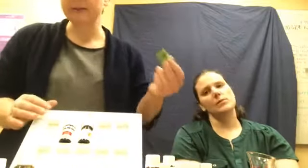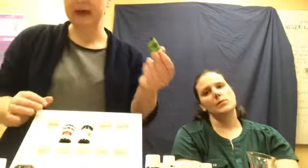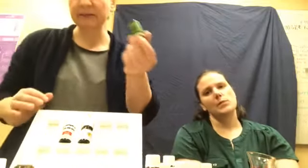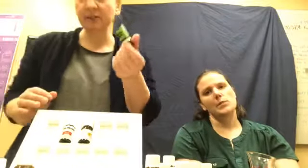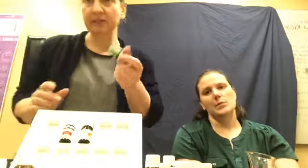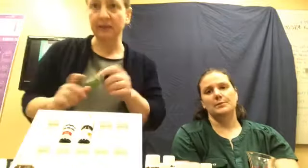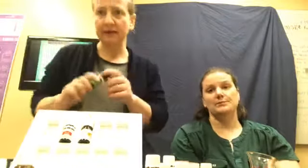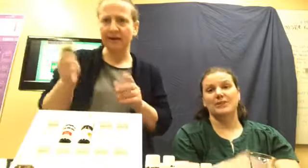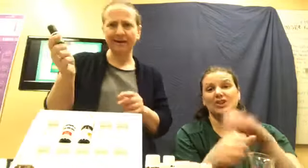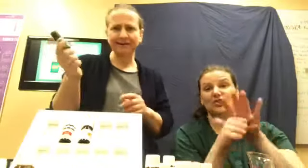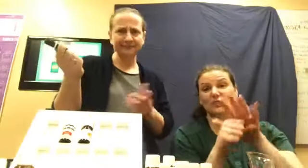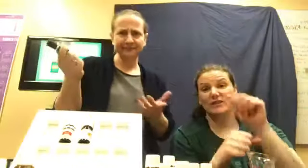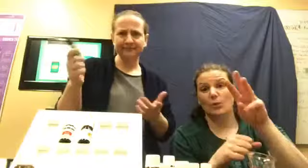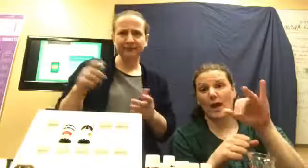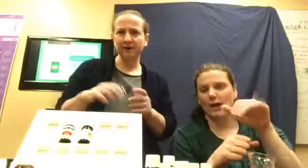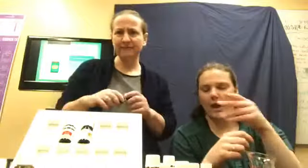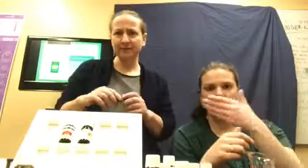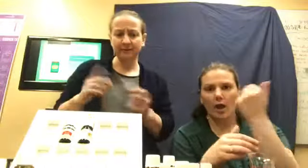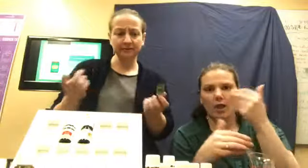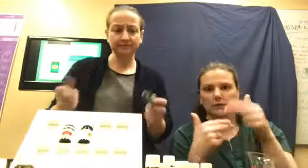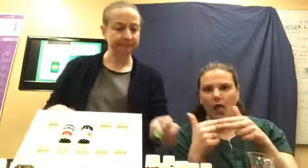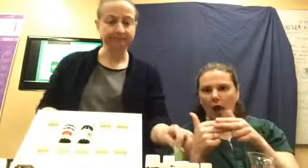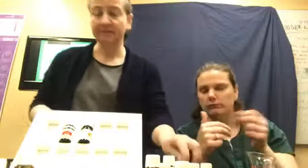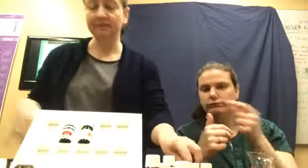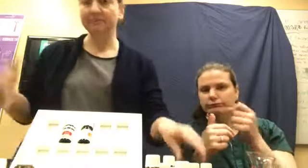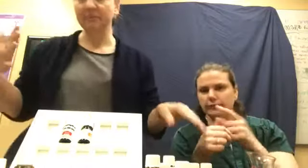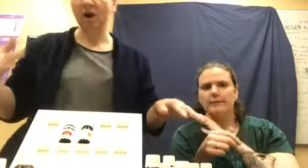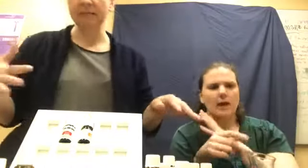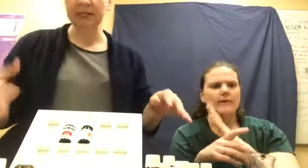that was stress away. Awesome for everything. Calming.